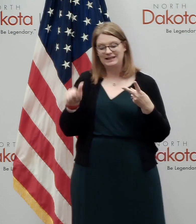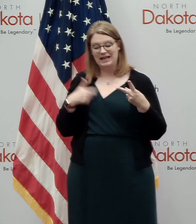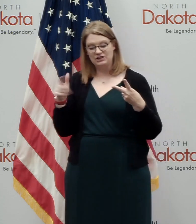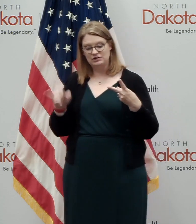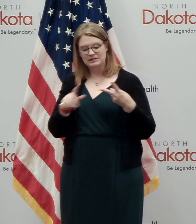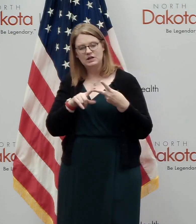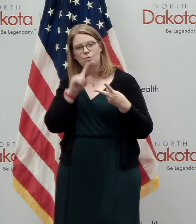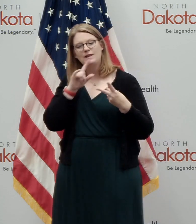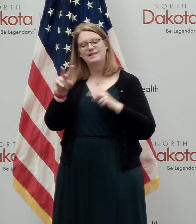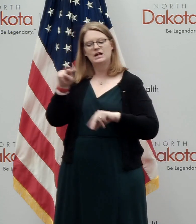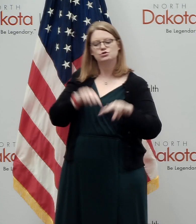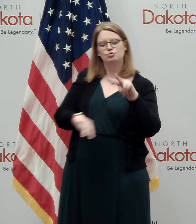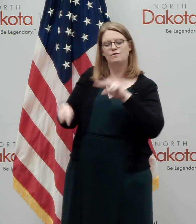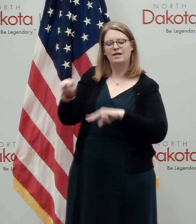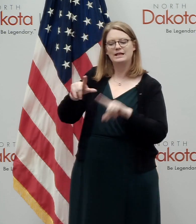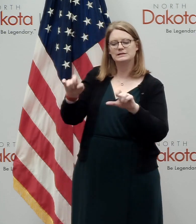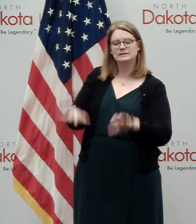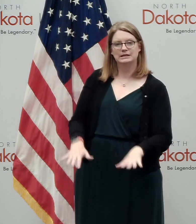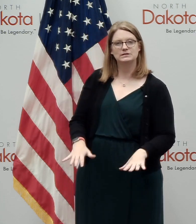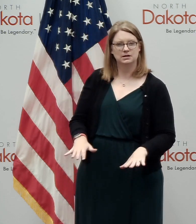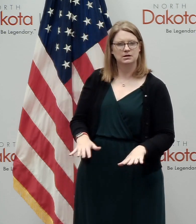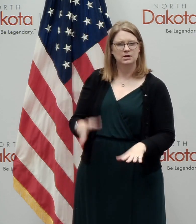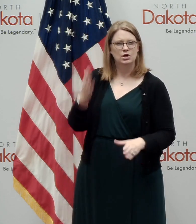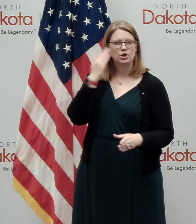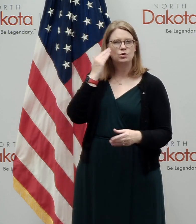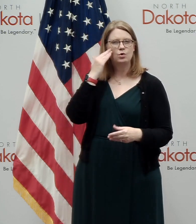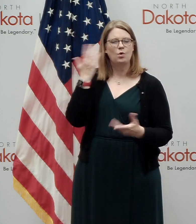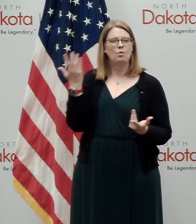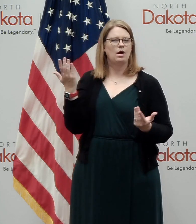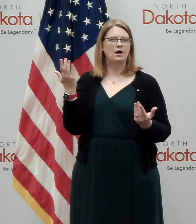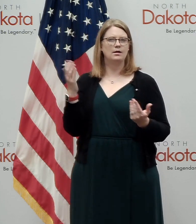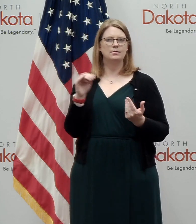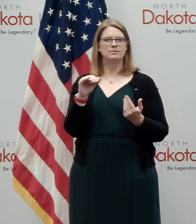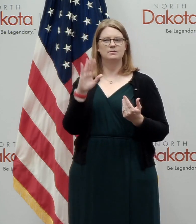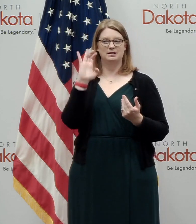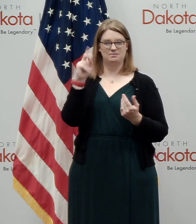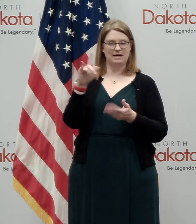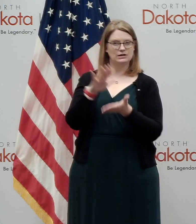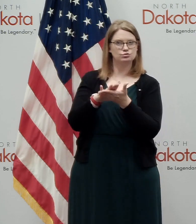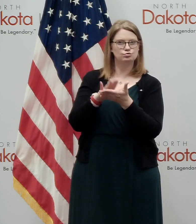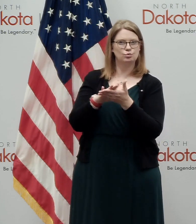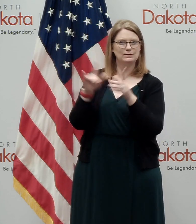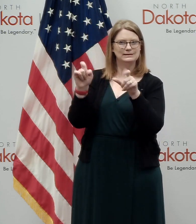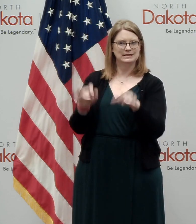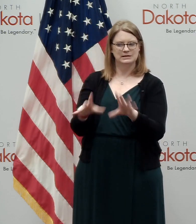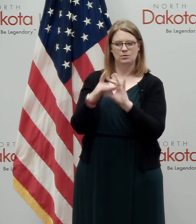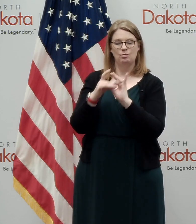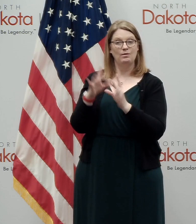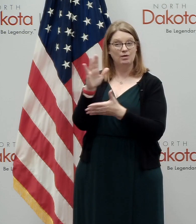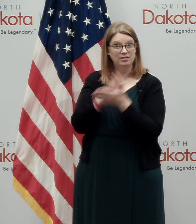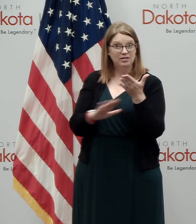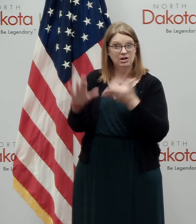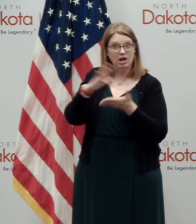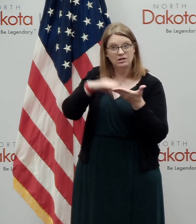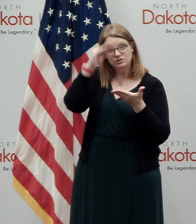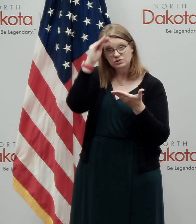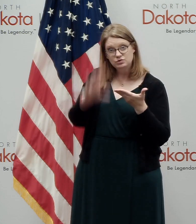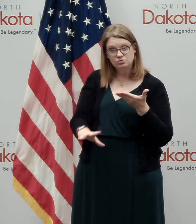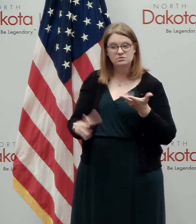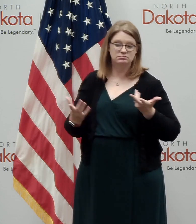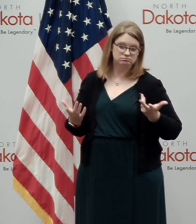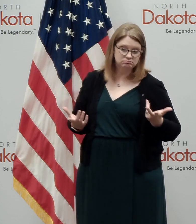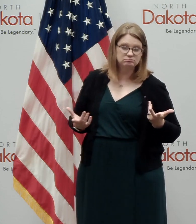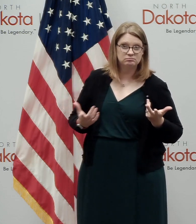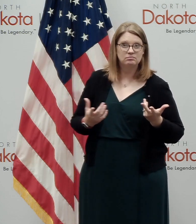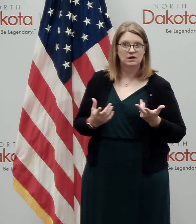surveillance testing, like what we're doing when we, with back to school testing with college students, which is we, you know, wanted to know, uh,